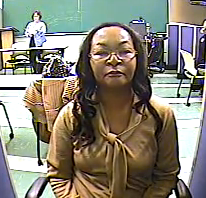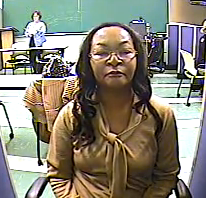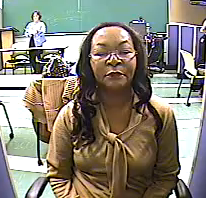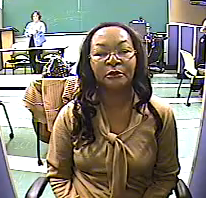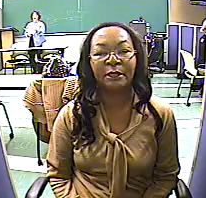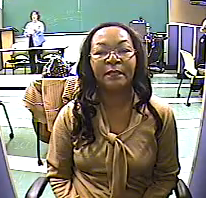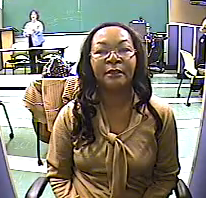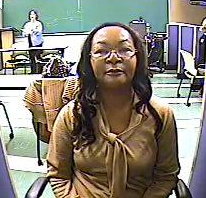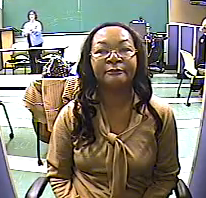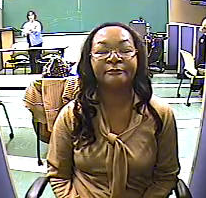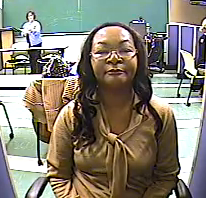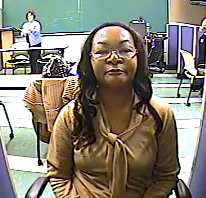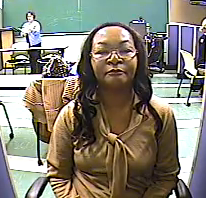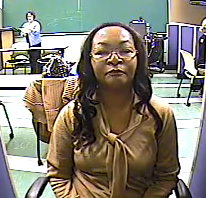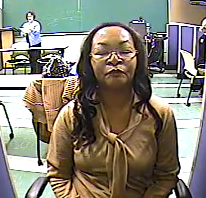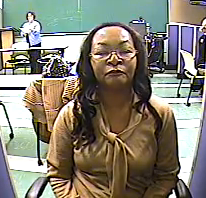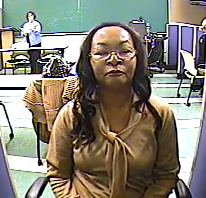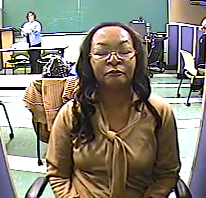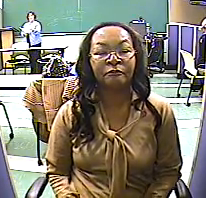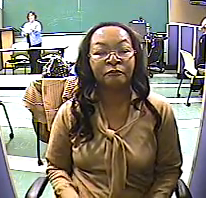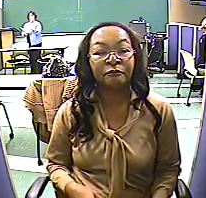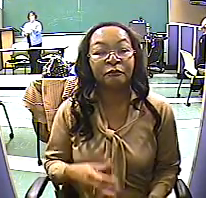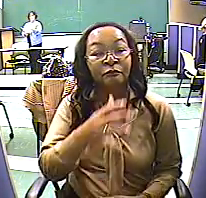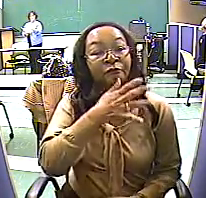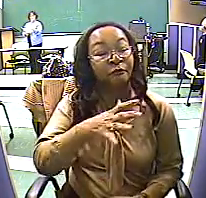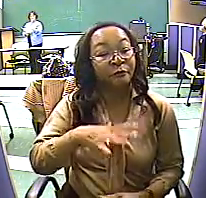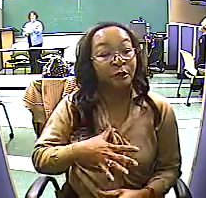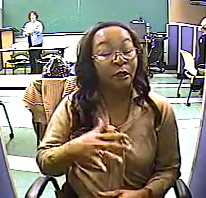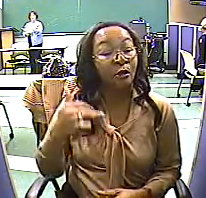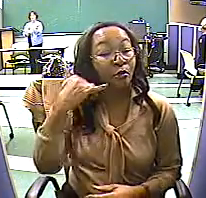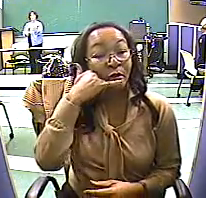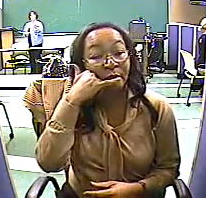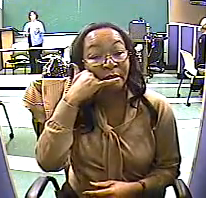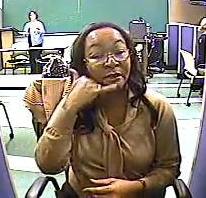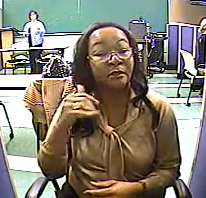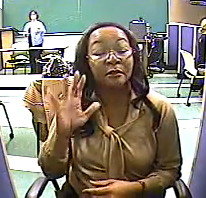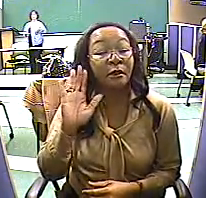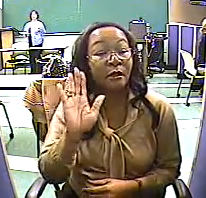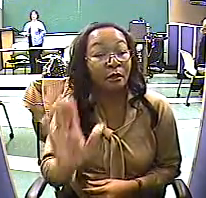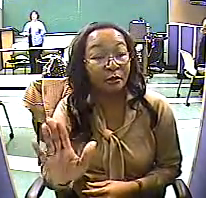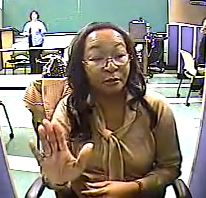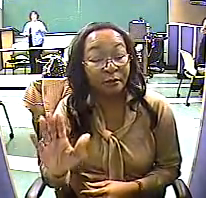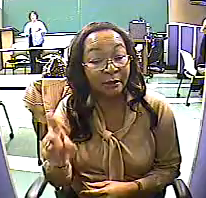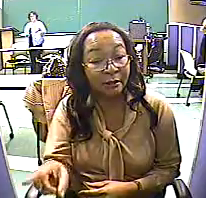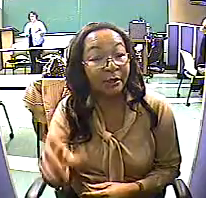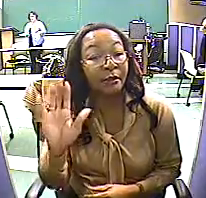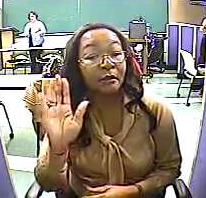A woman called her doctor repeatedly, but kept getting his separate care.